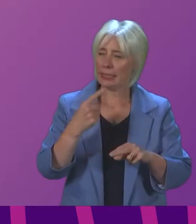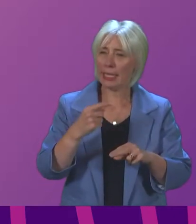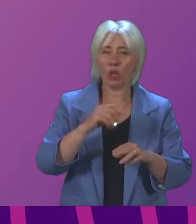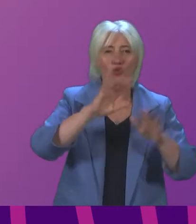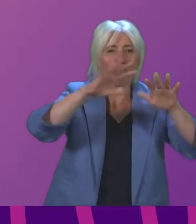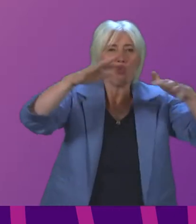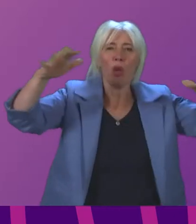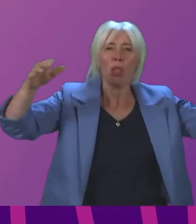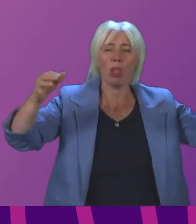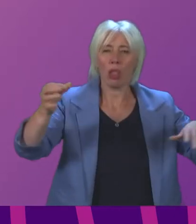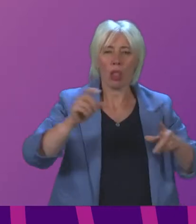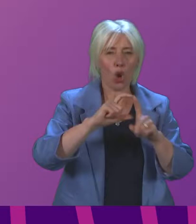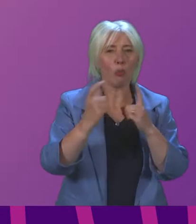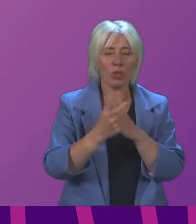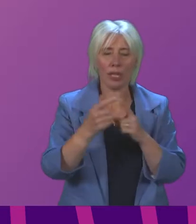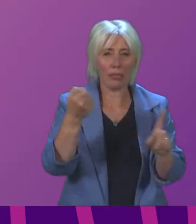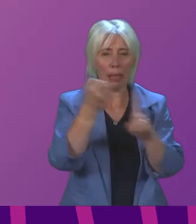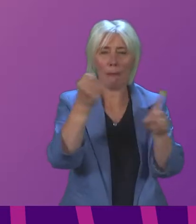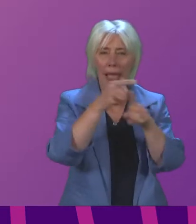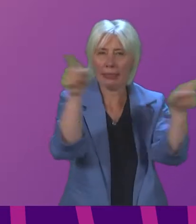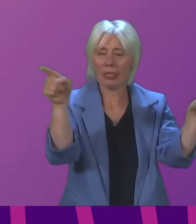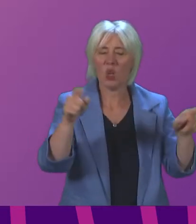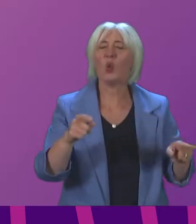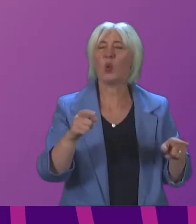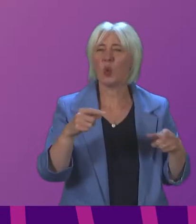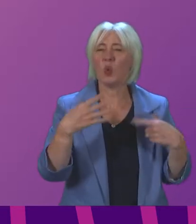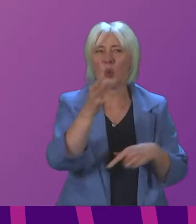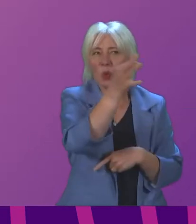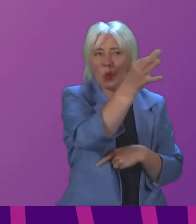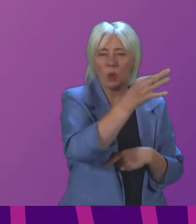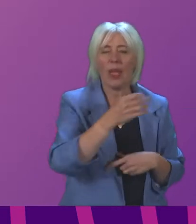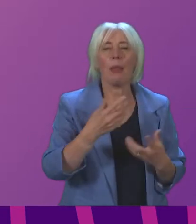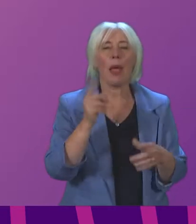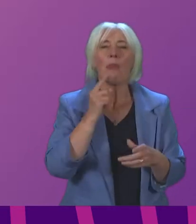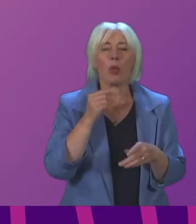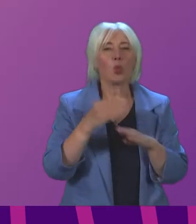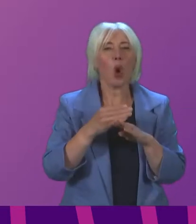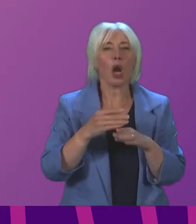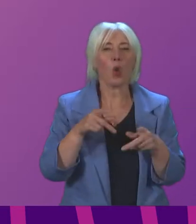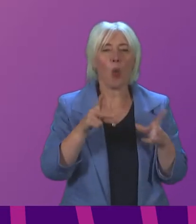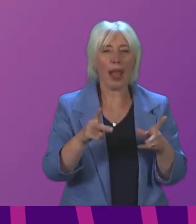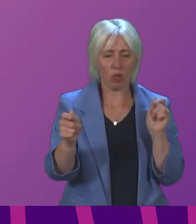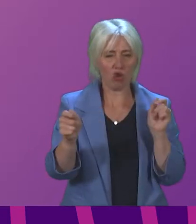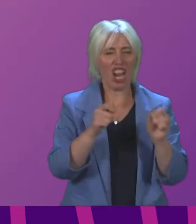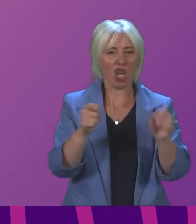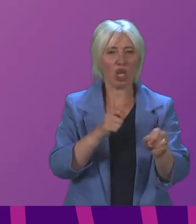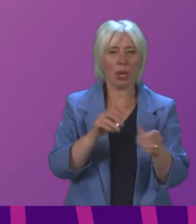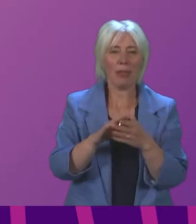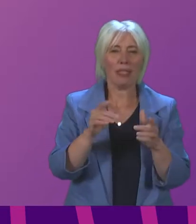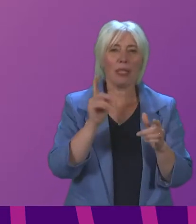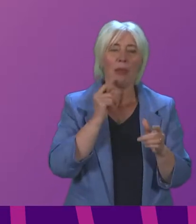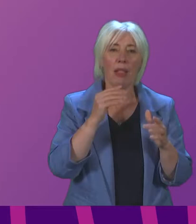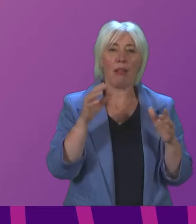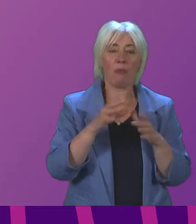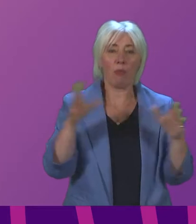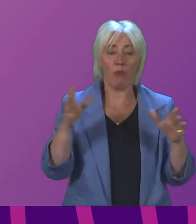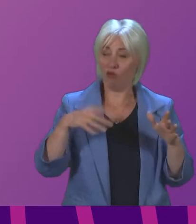rural communities I think one of the really interesting things we're seeing is changes in working patterns driving population shifts out